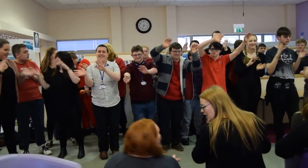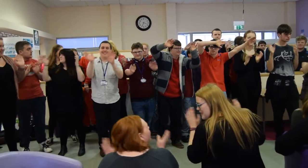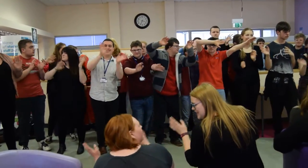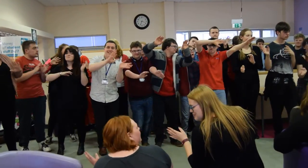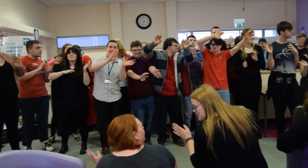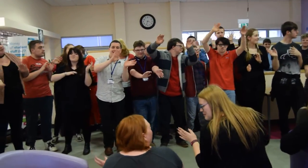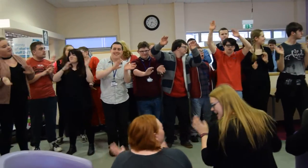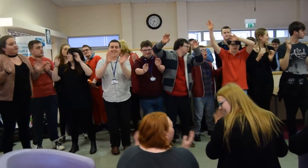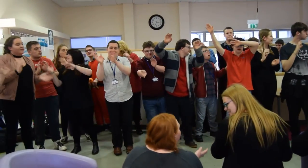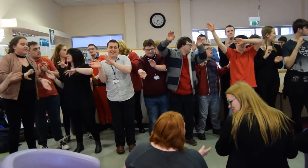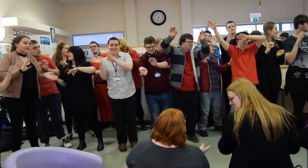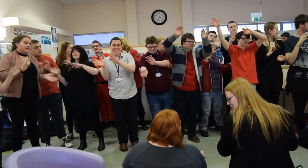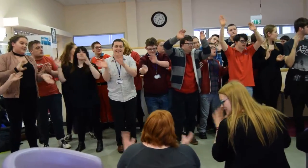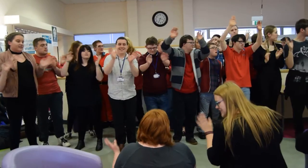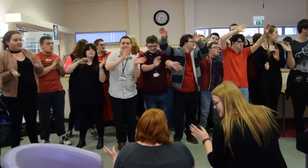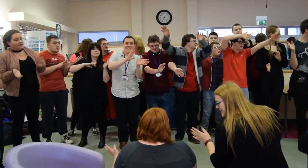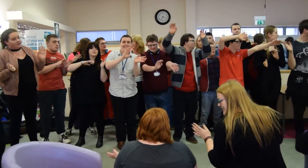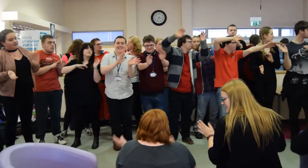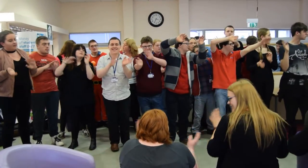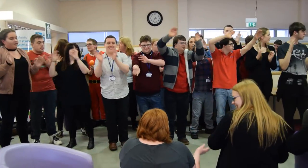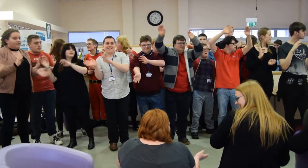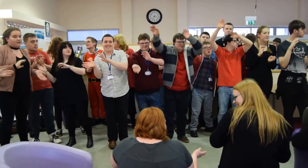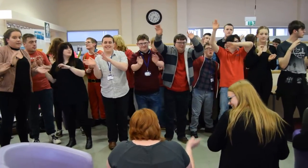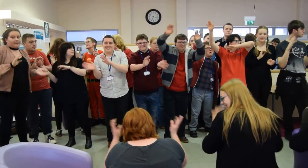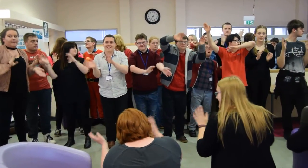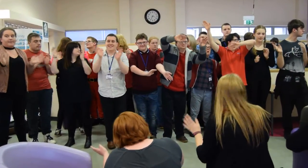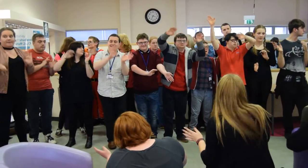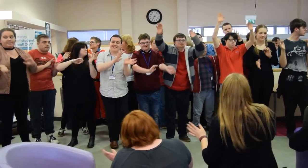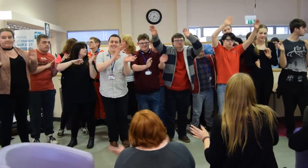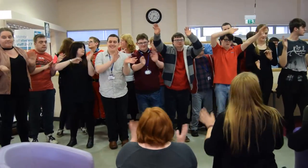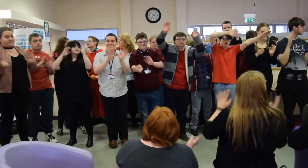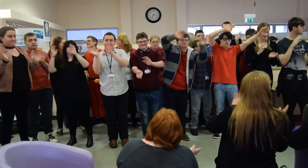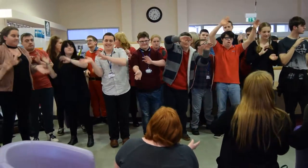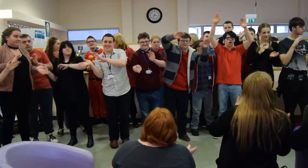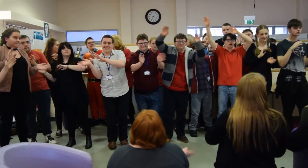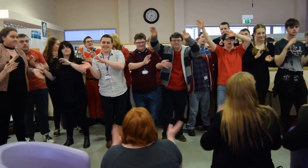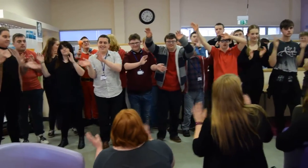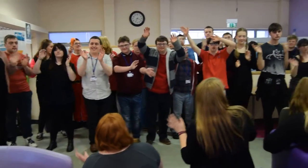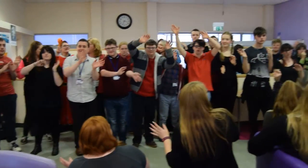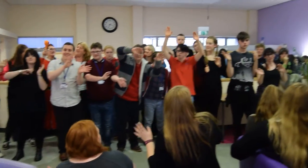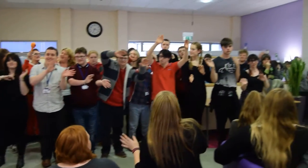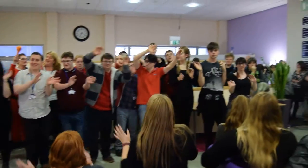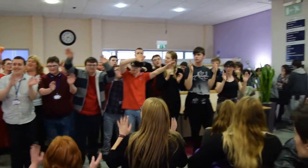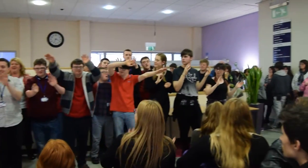I'm gonna go with and the rain at as This a touched by